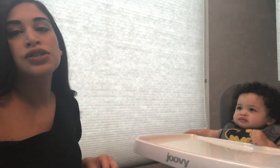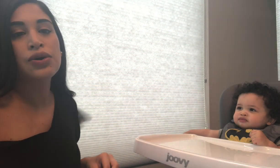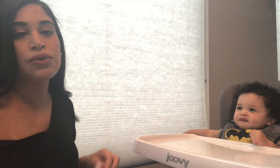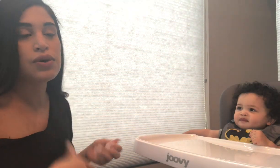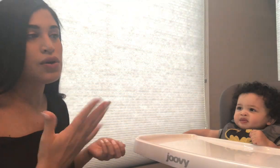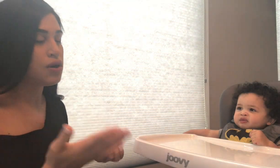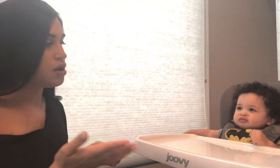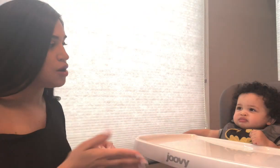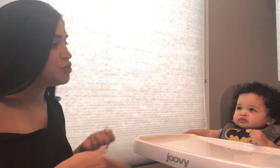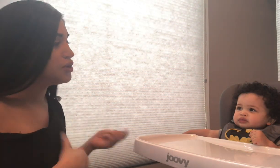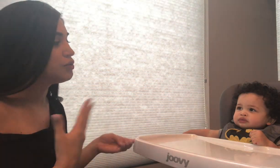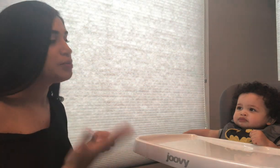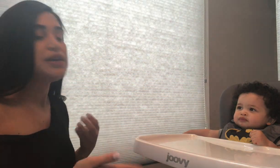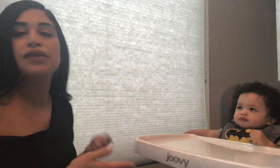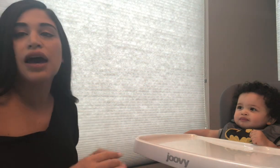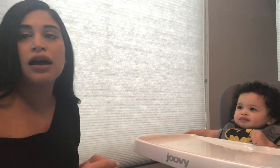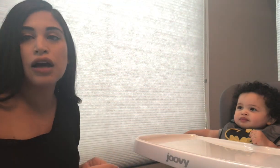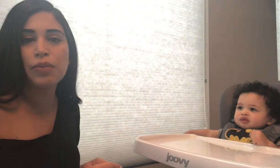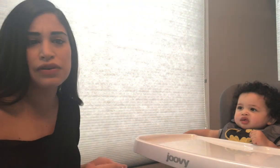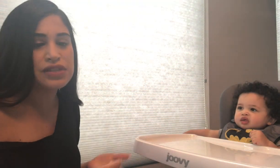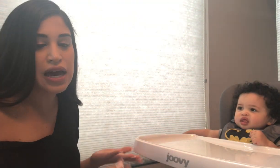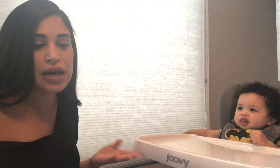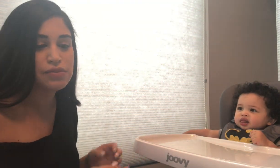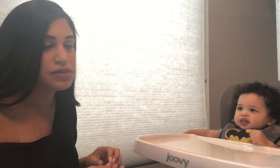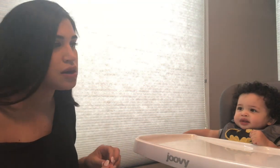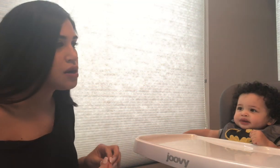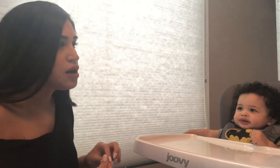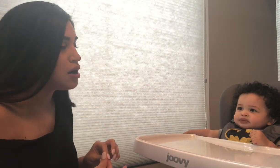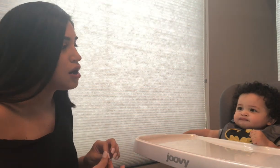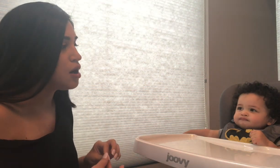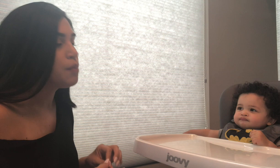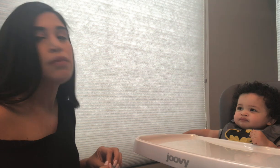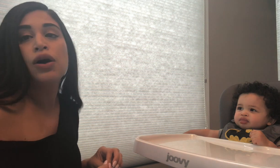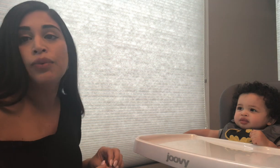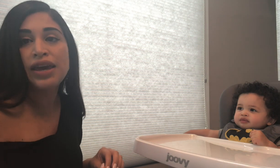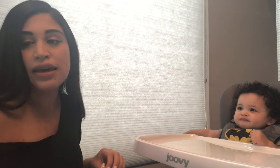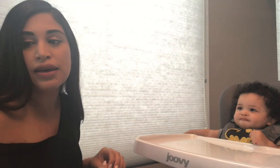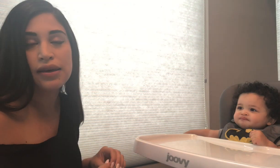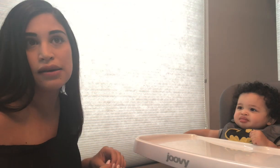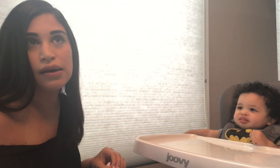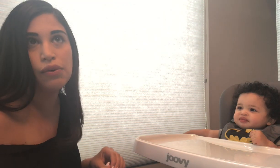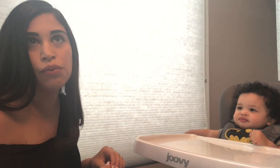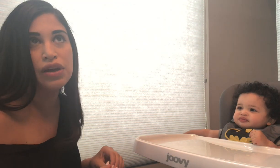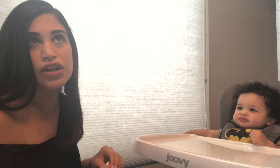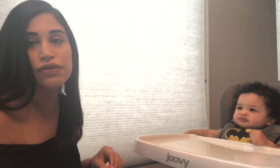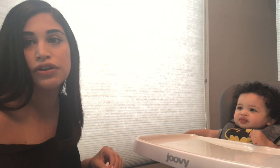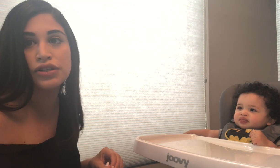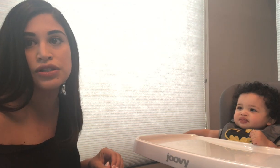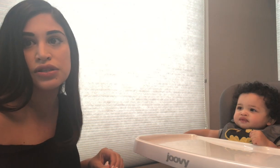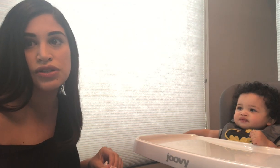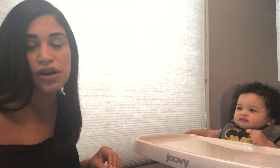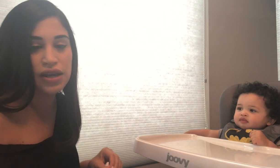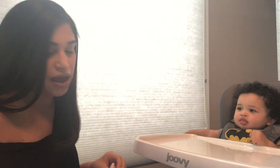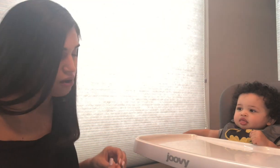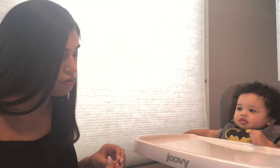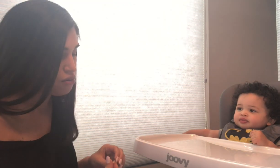So you can repeat that a couple of times a week when you're first starting out.